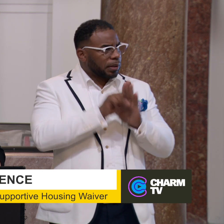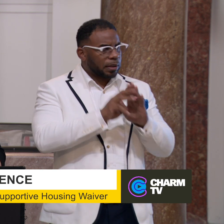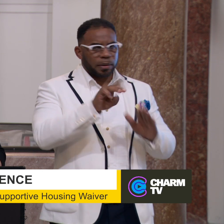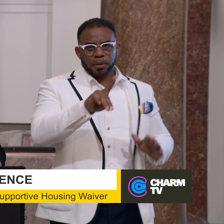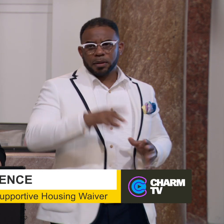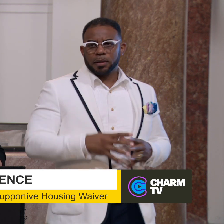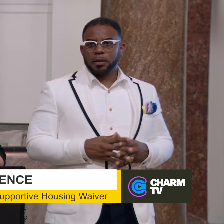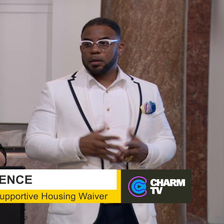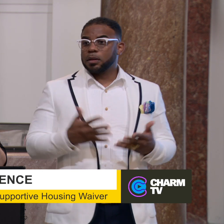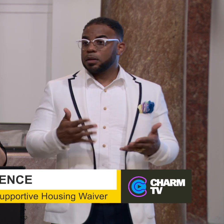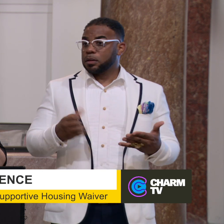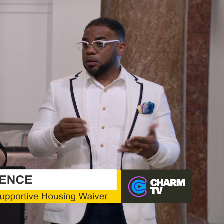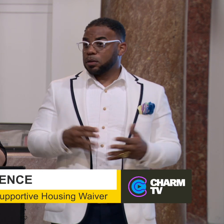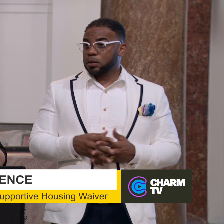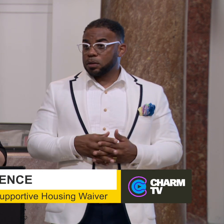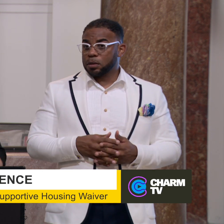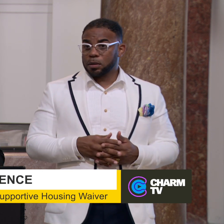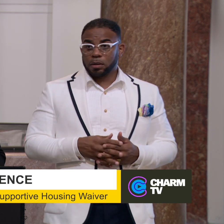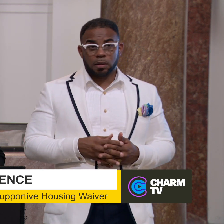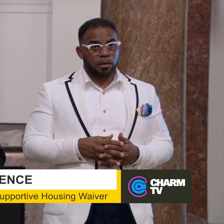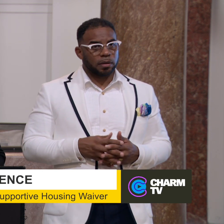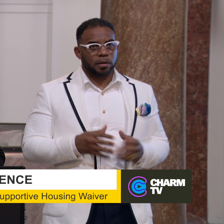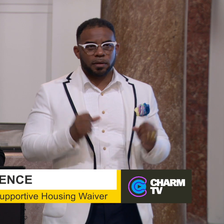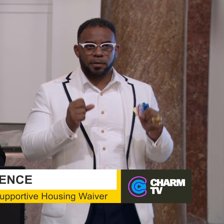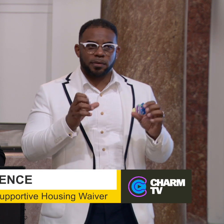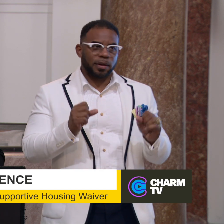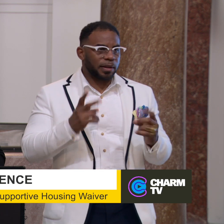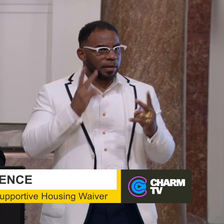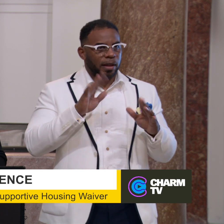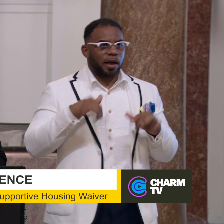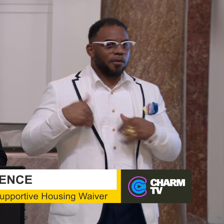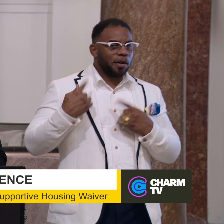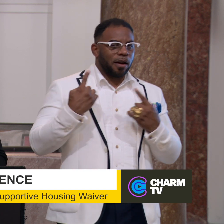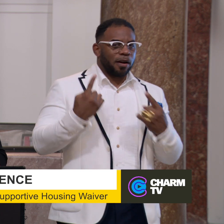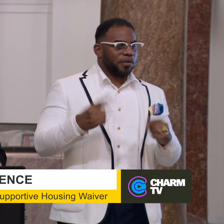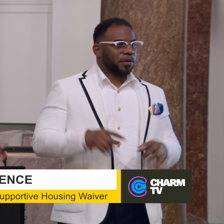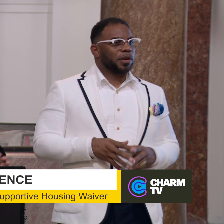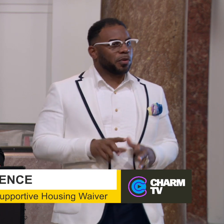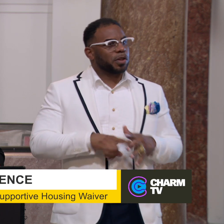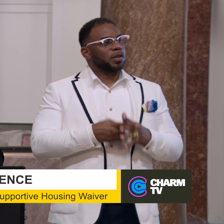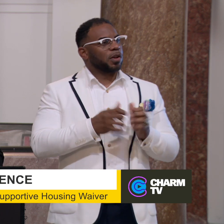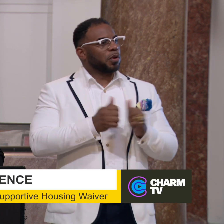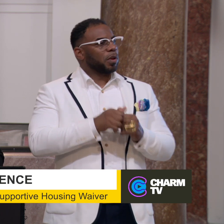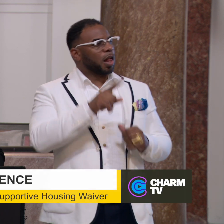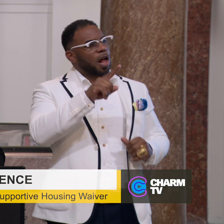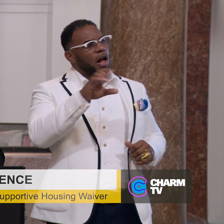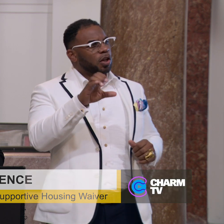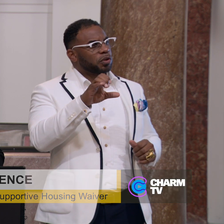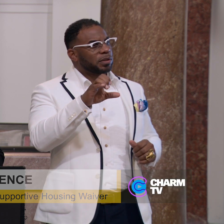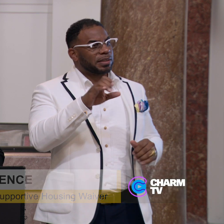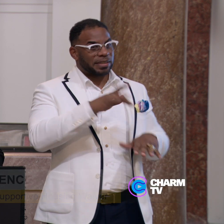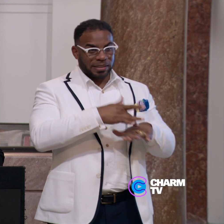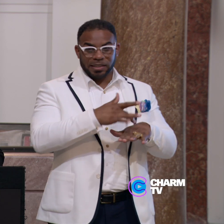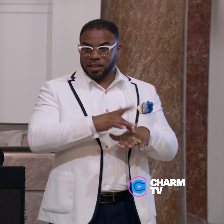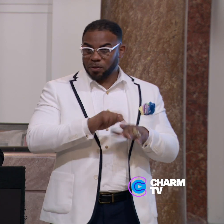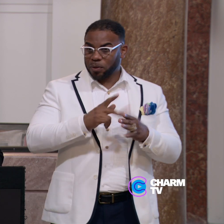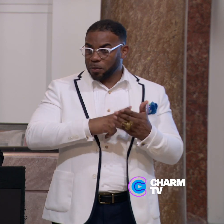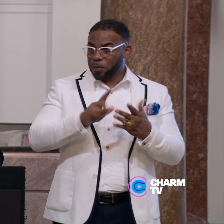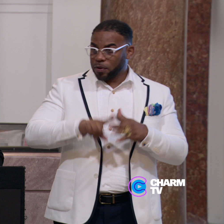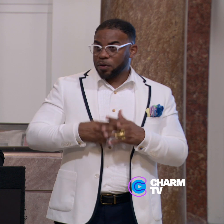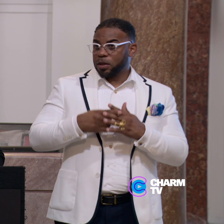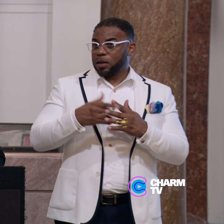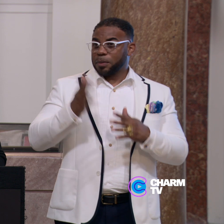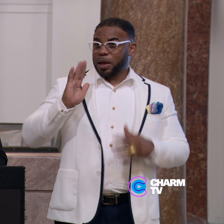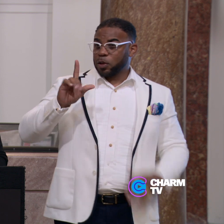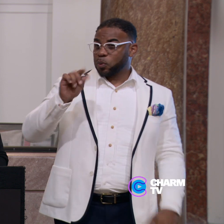So it's fantastic to see how far we've come. We started with 100 slots when this program first